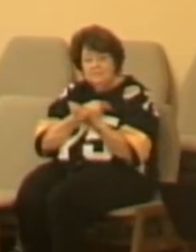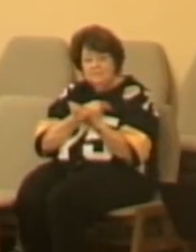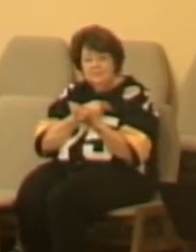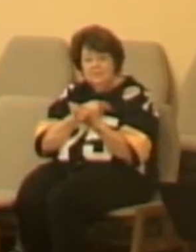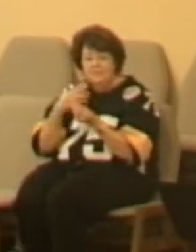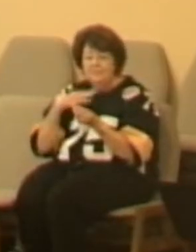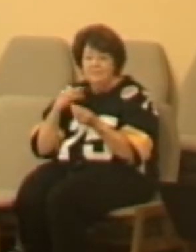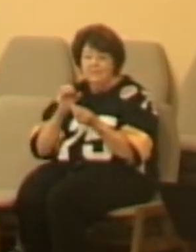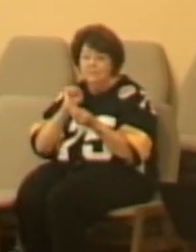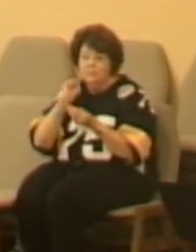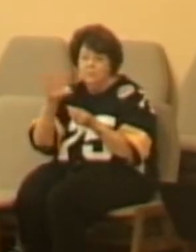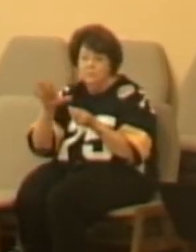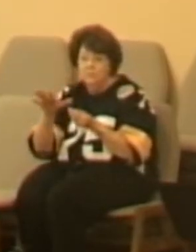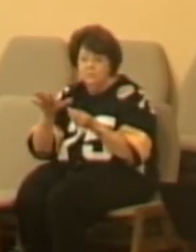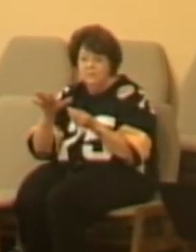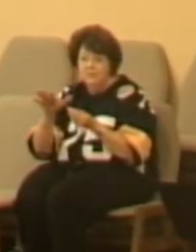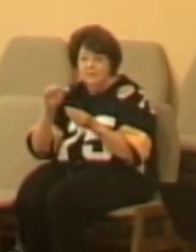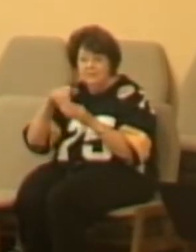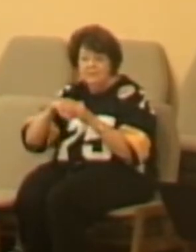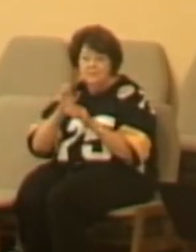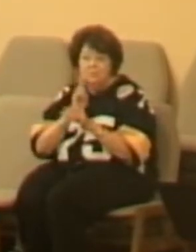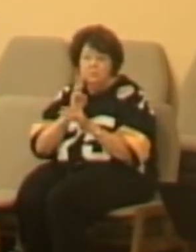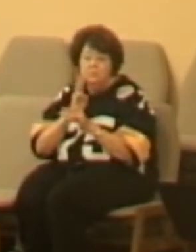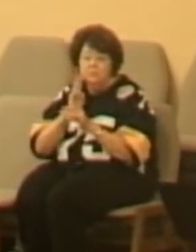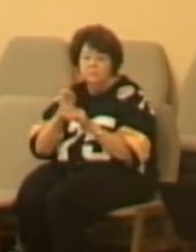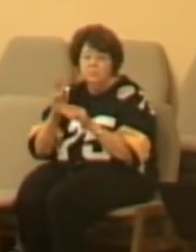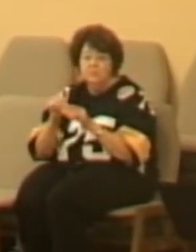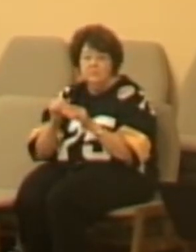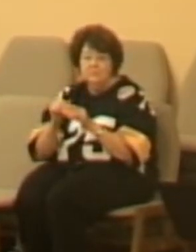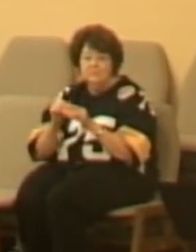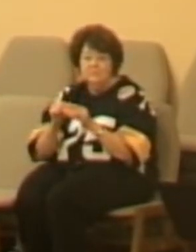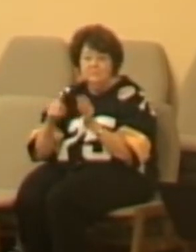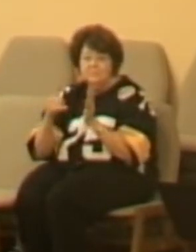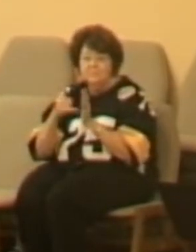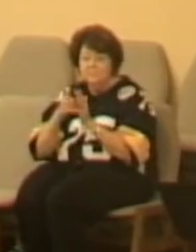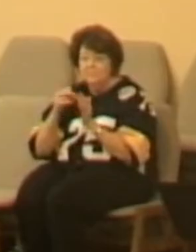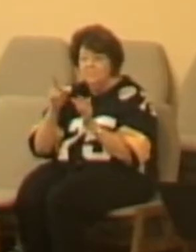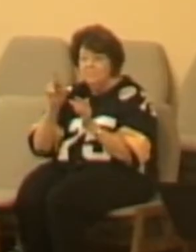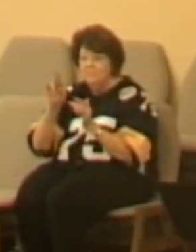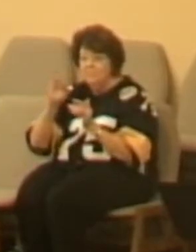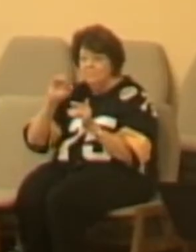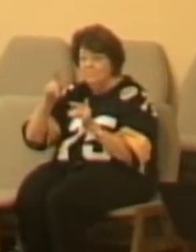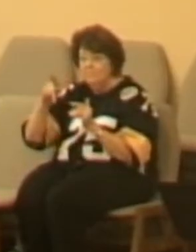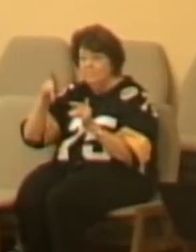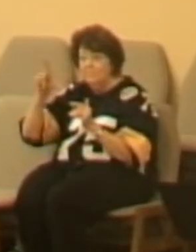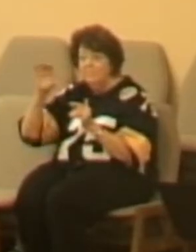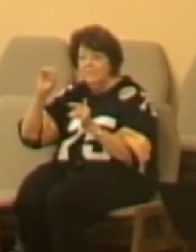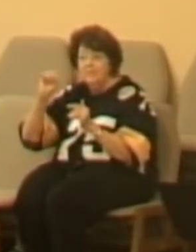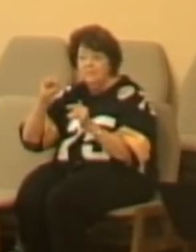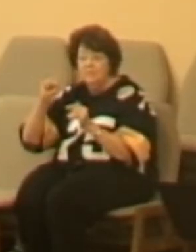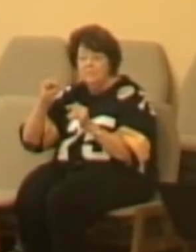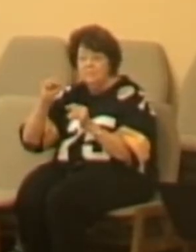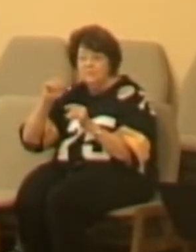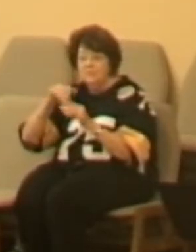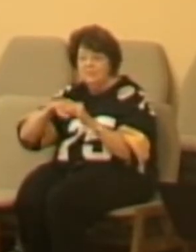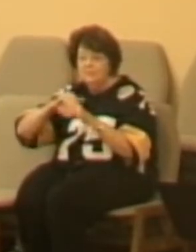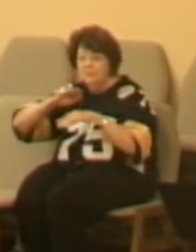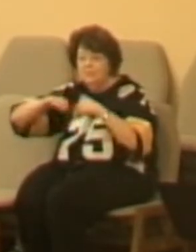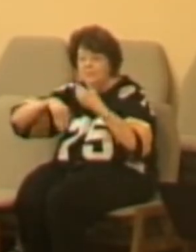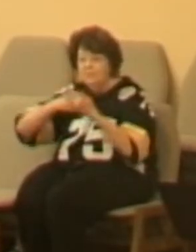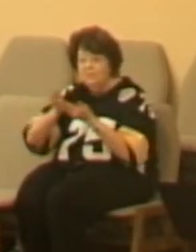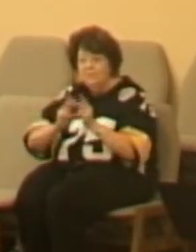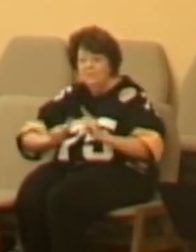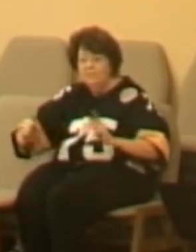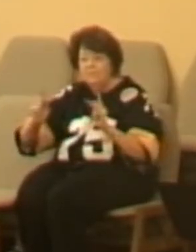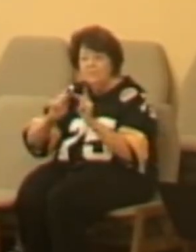It ripples into all the different dimensions of who we are and begins to transform